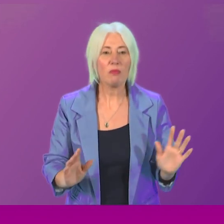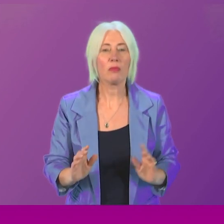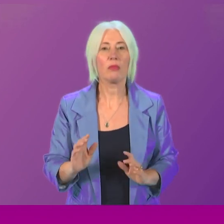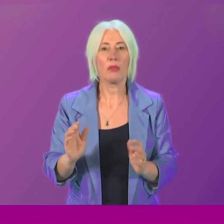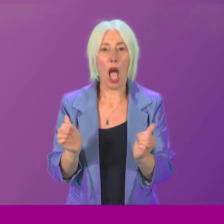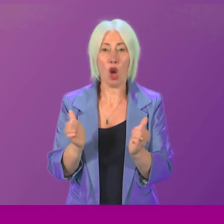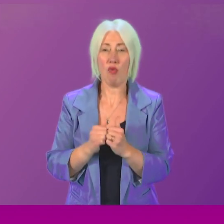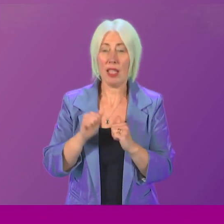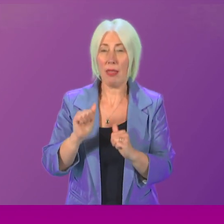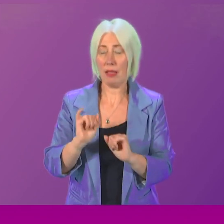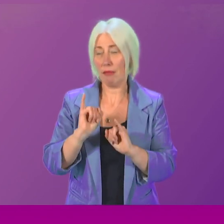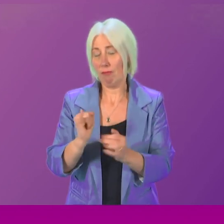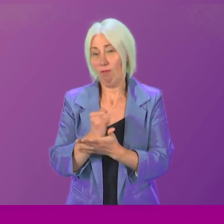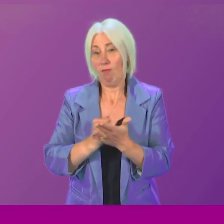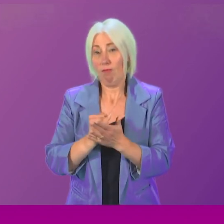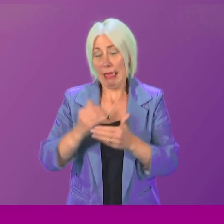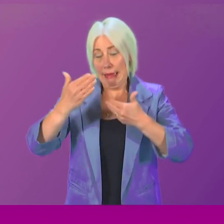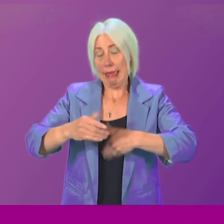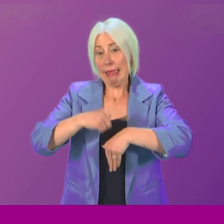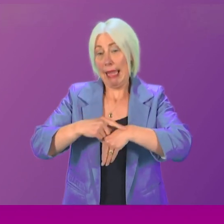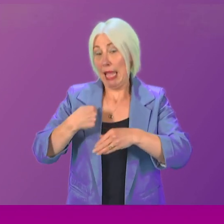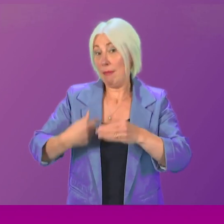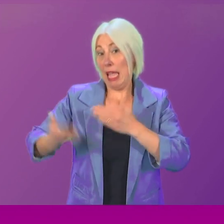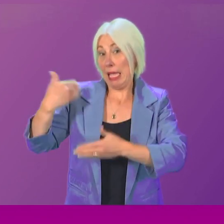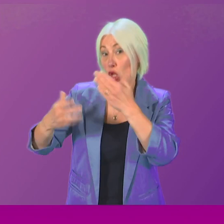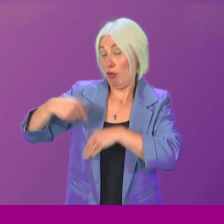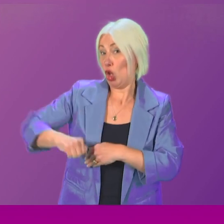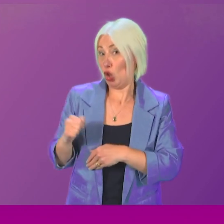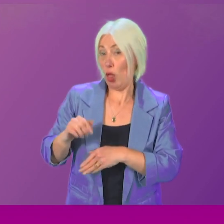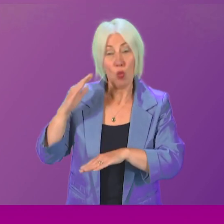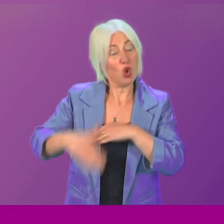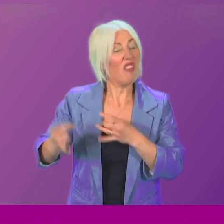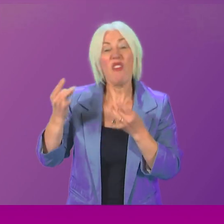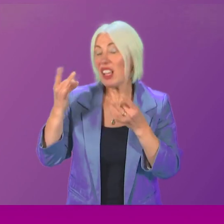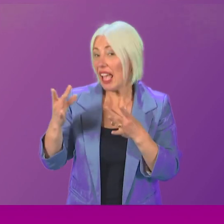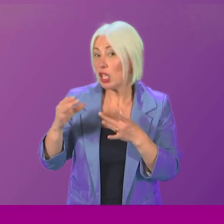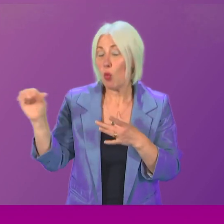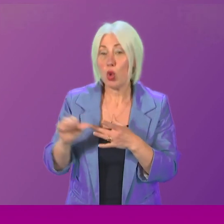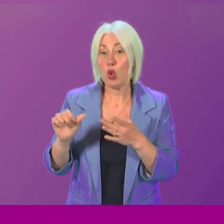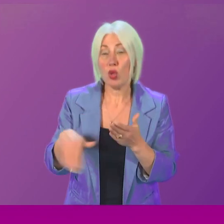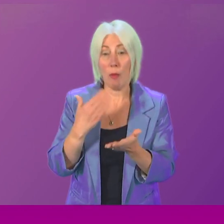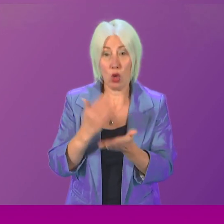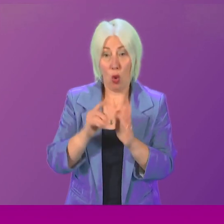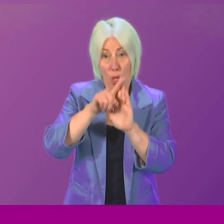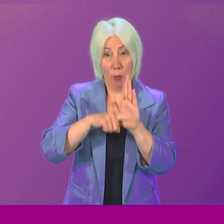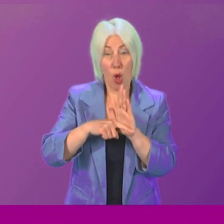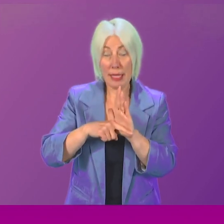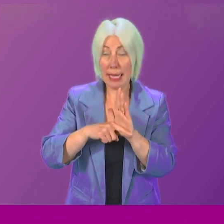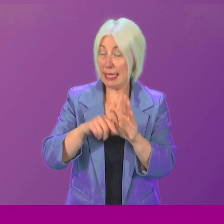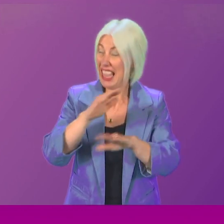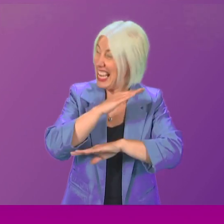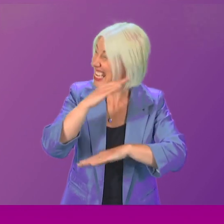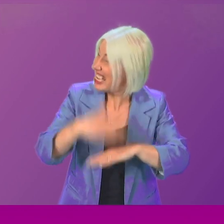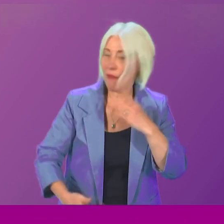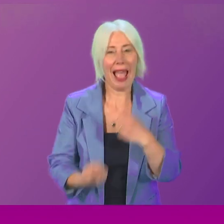this dark period in our history should never be forgotten and should inspire progressive policies to ensure nothing like this ever happens again?